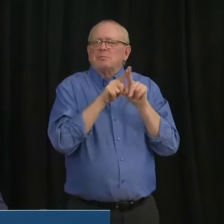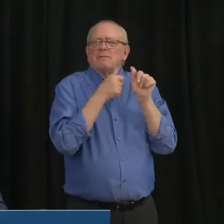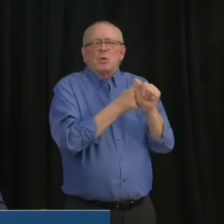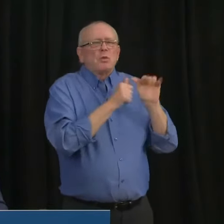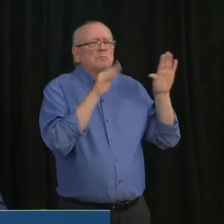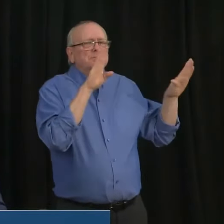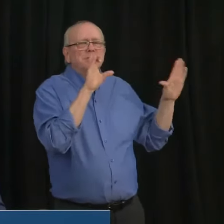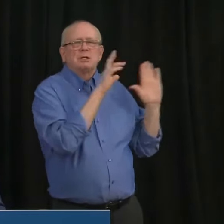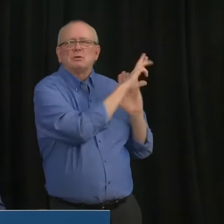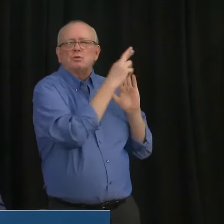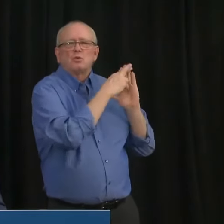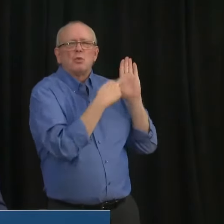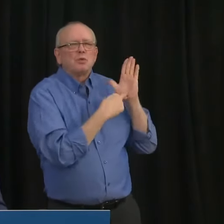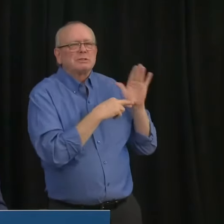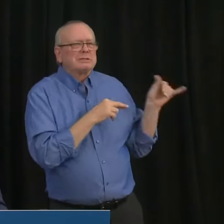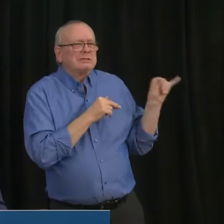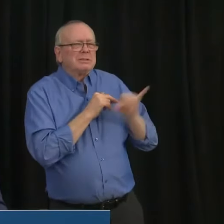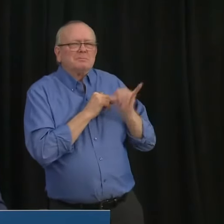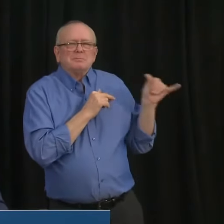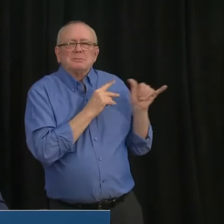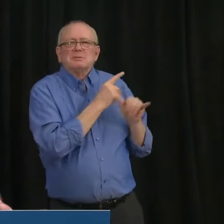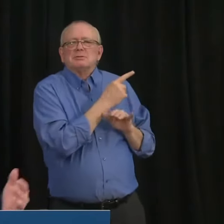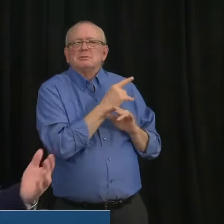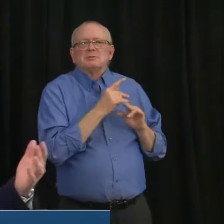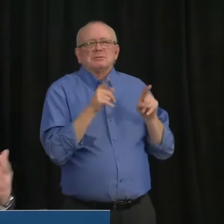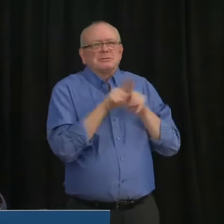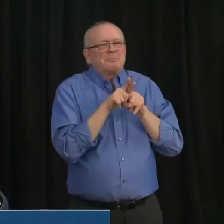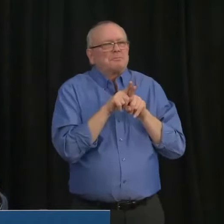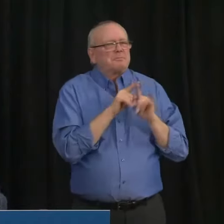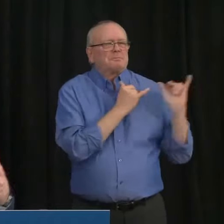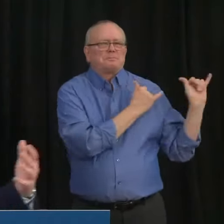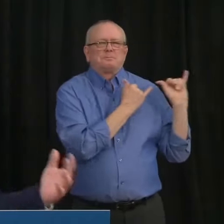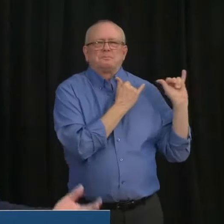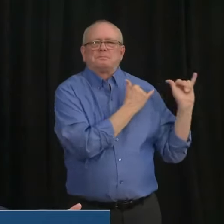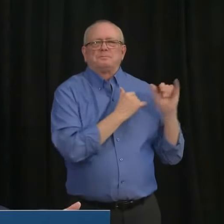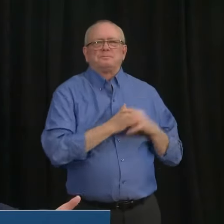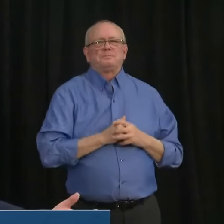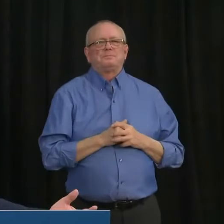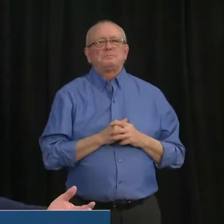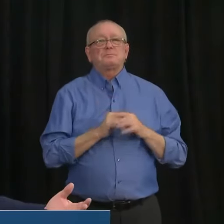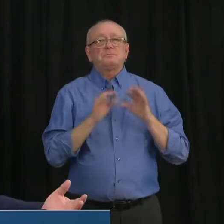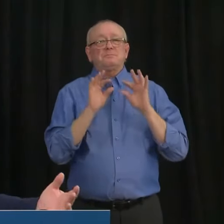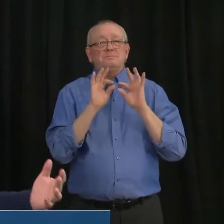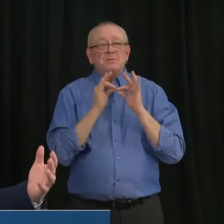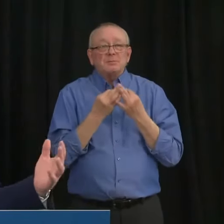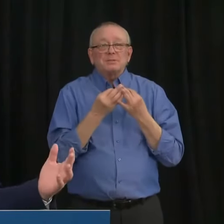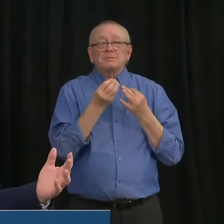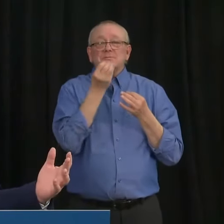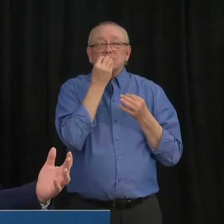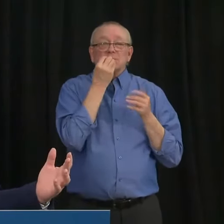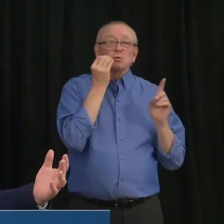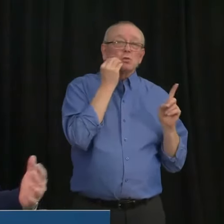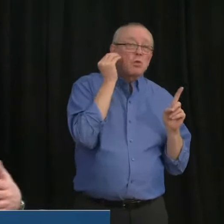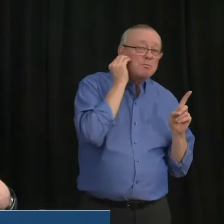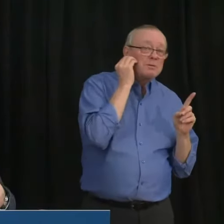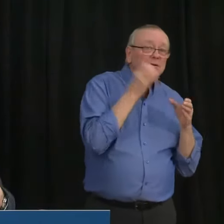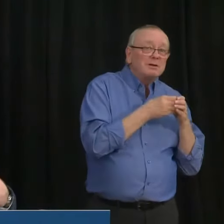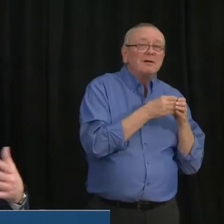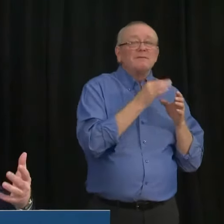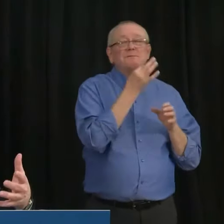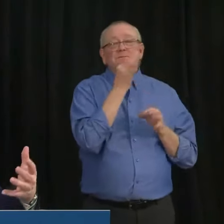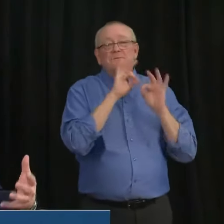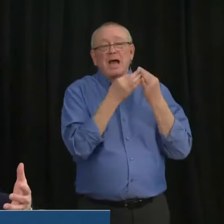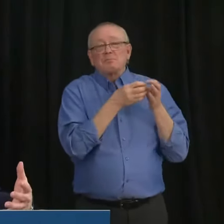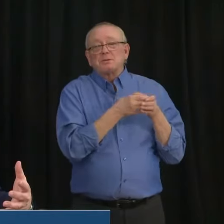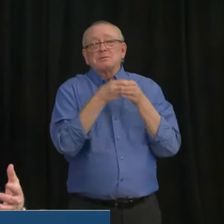a spike similar to ours. Uh, so, uh, the family eating at home versus a family eating out, uh, it's not a